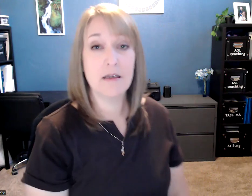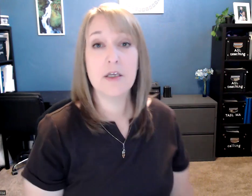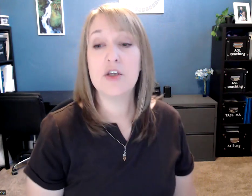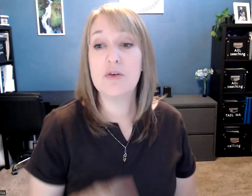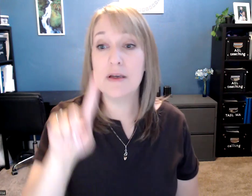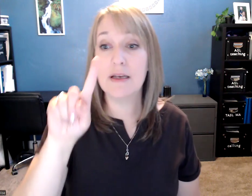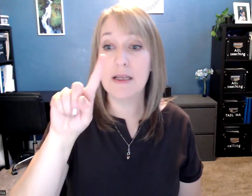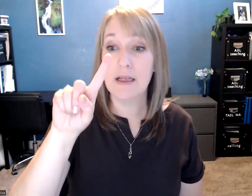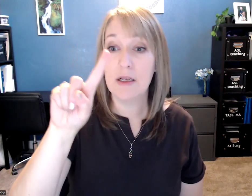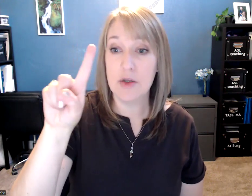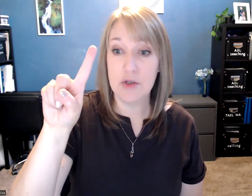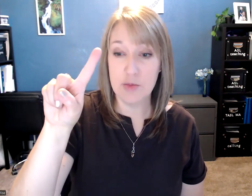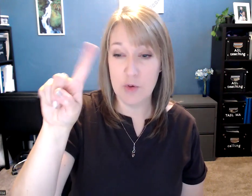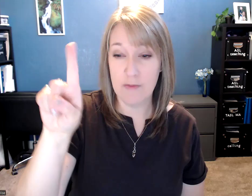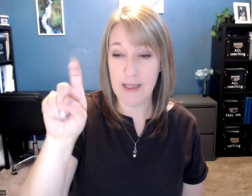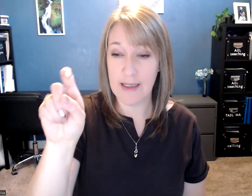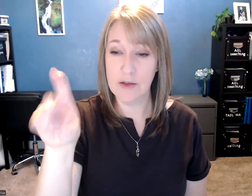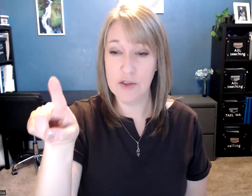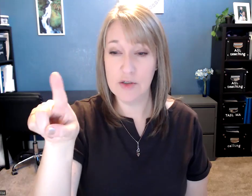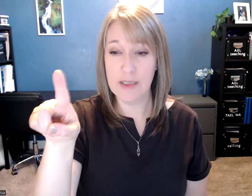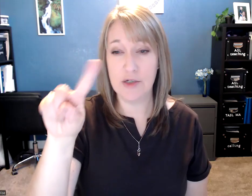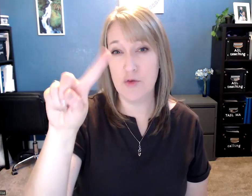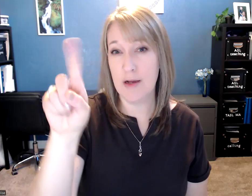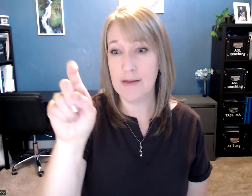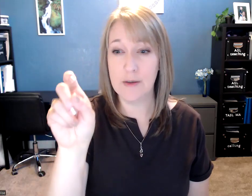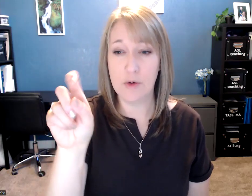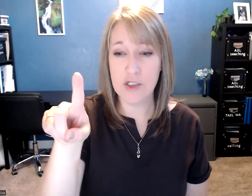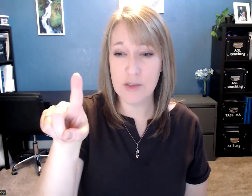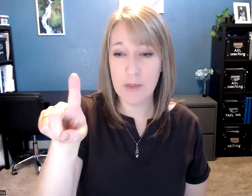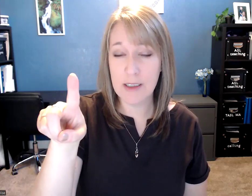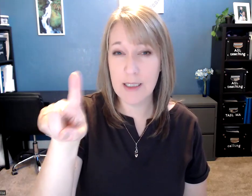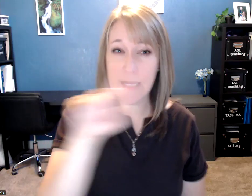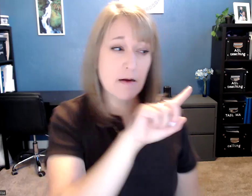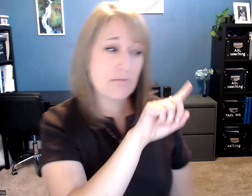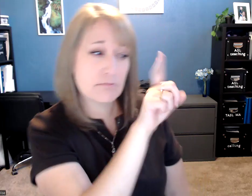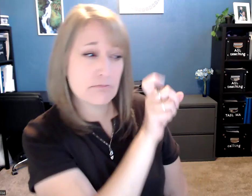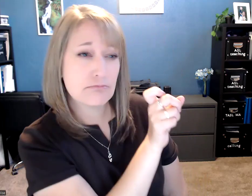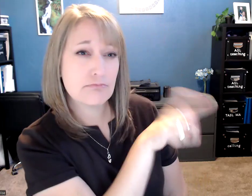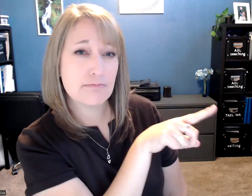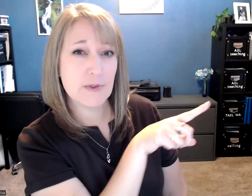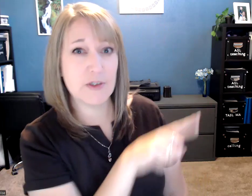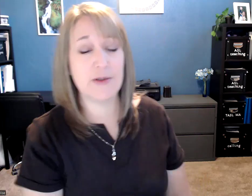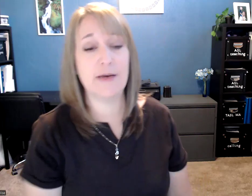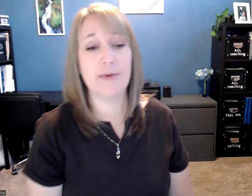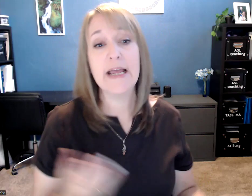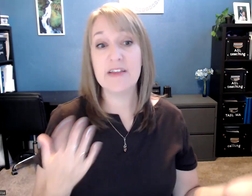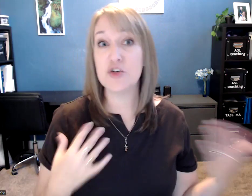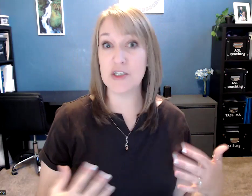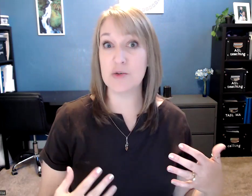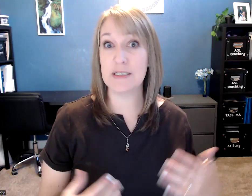you can, you can do more of like a little you're like you're drawing a little question mark in the air. You can do it that way. The directions would